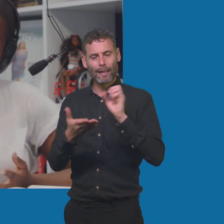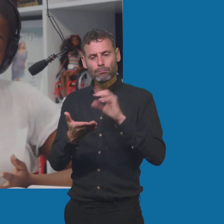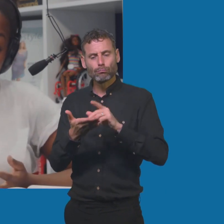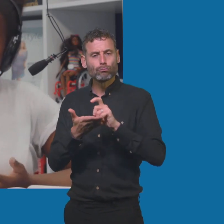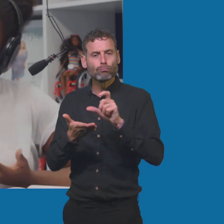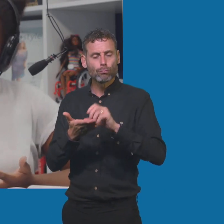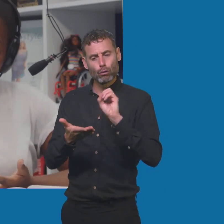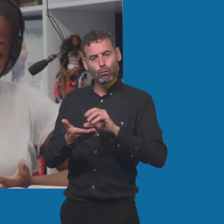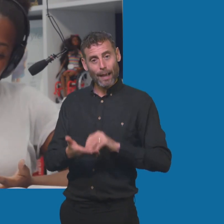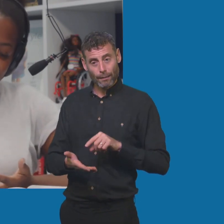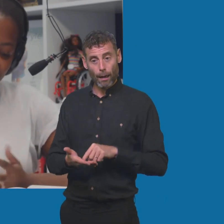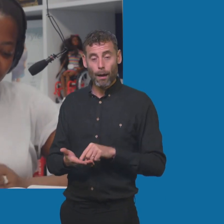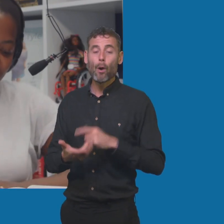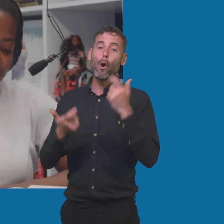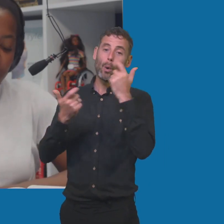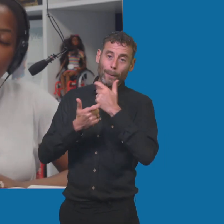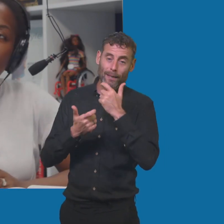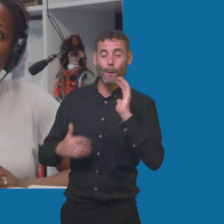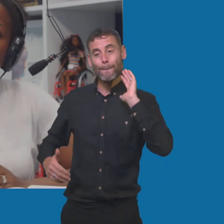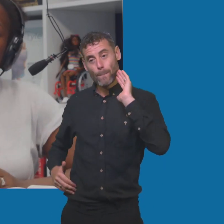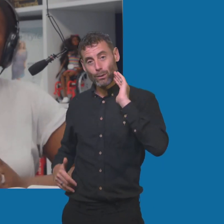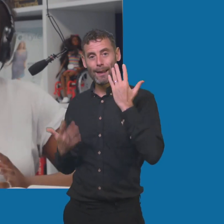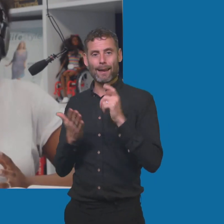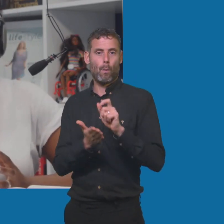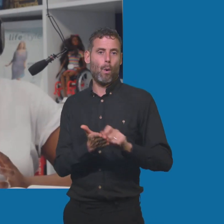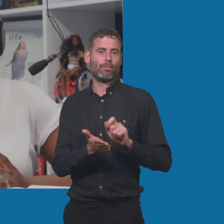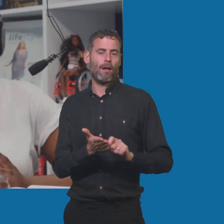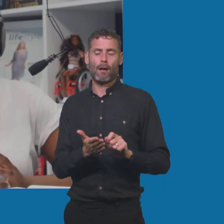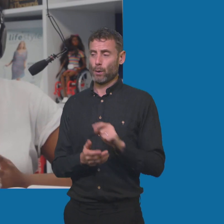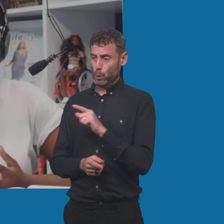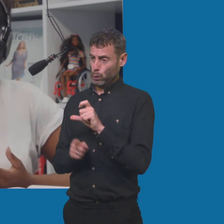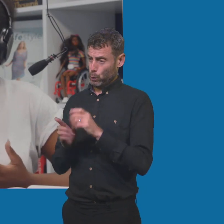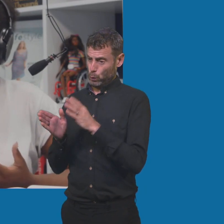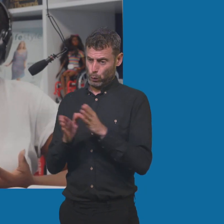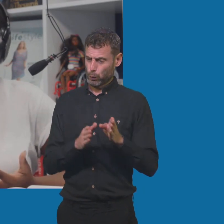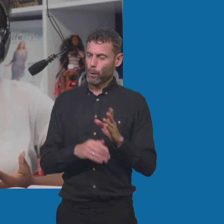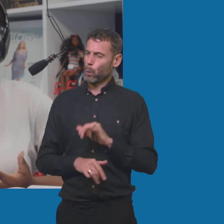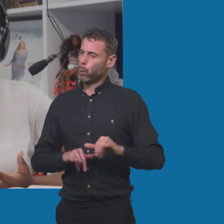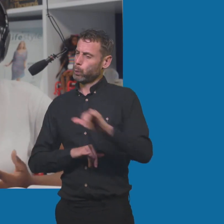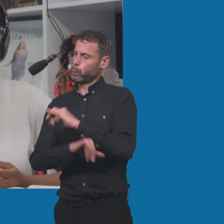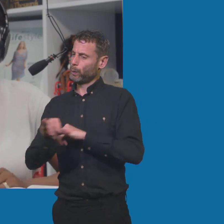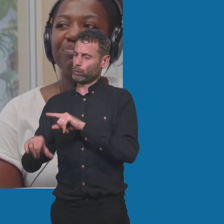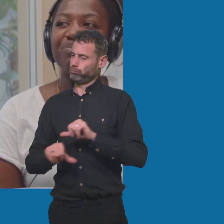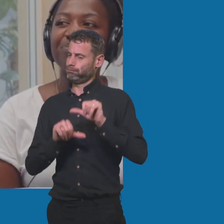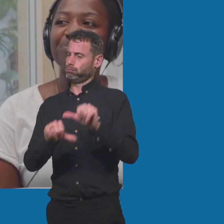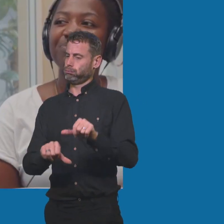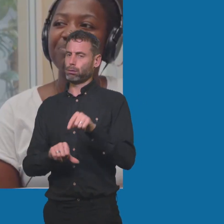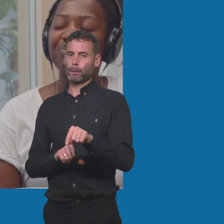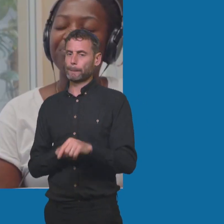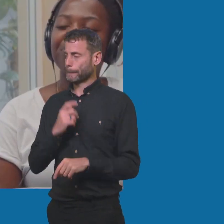model and now an author. Congratulations. But which is your favourite title or title that means the most to you? To be honest with you, a lot